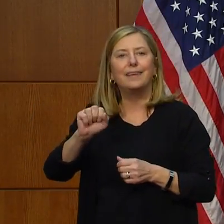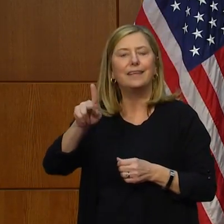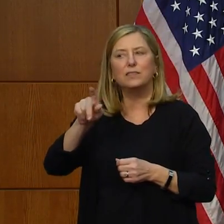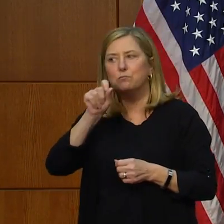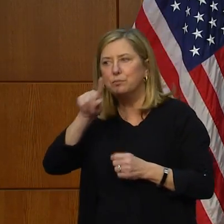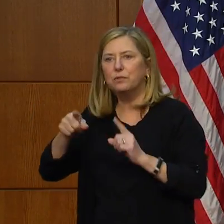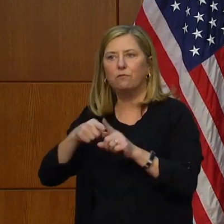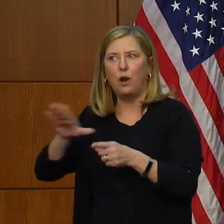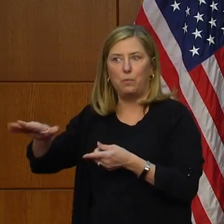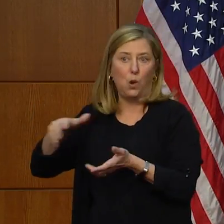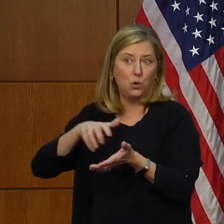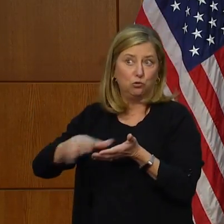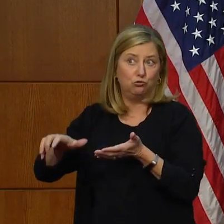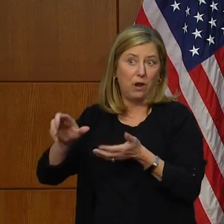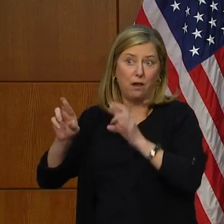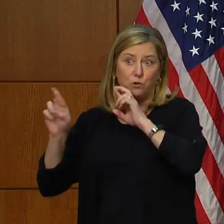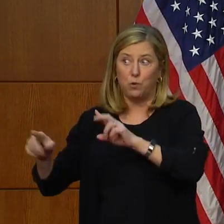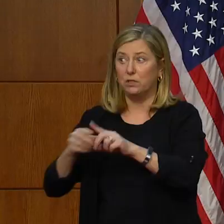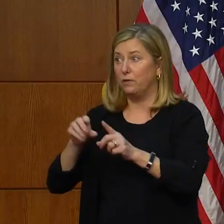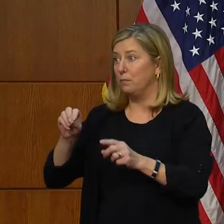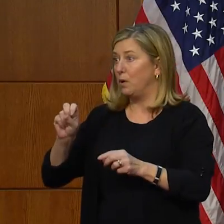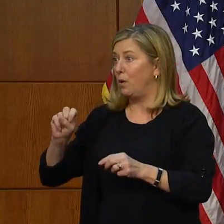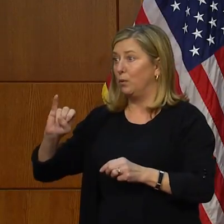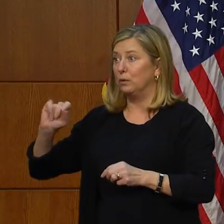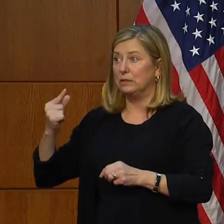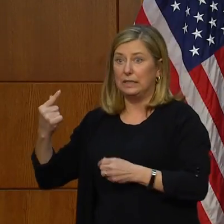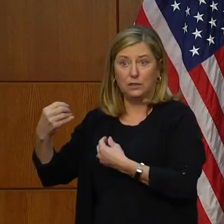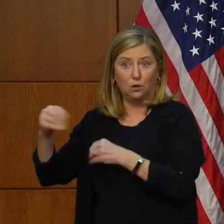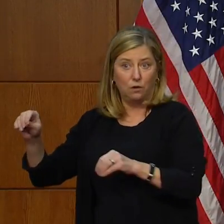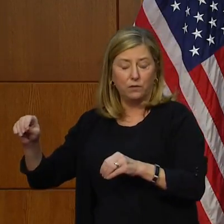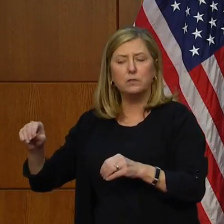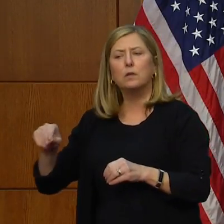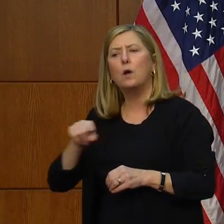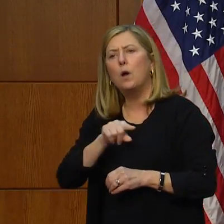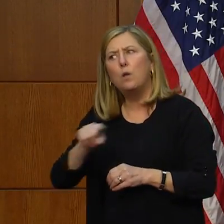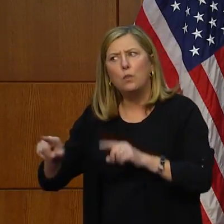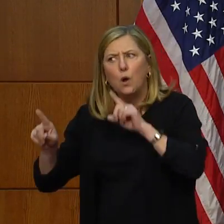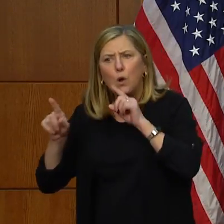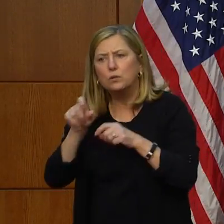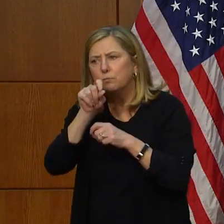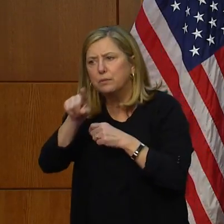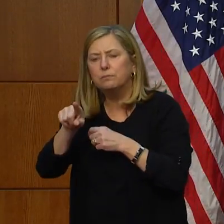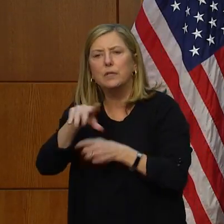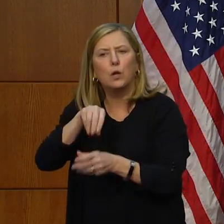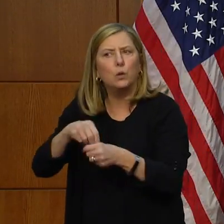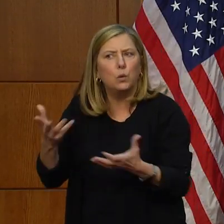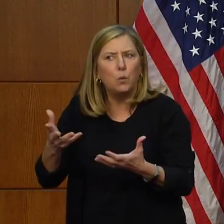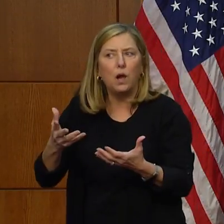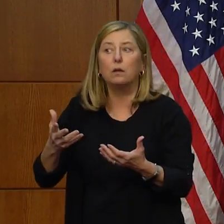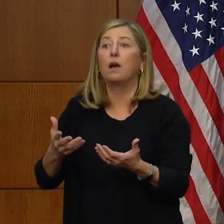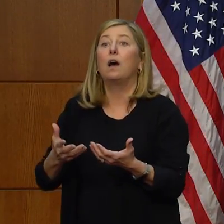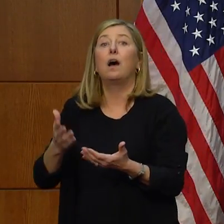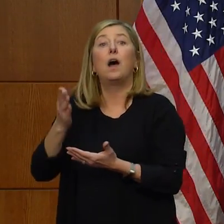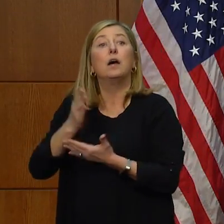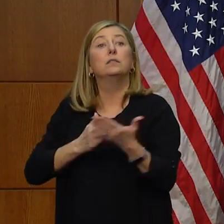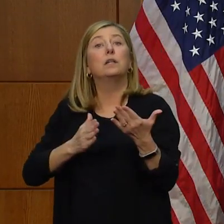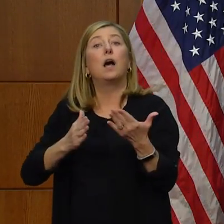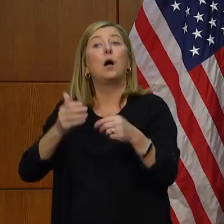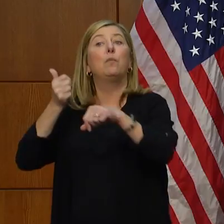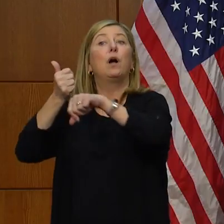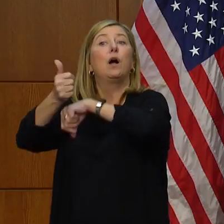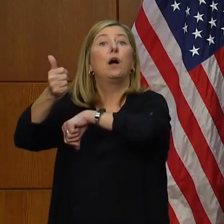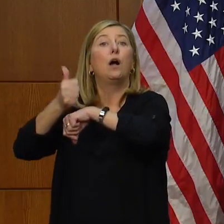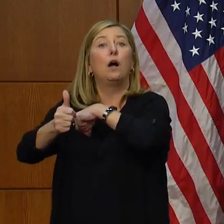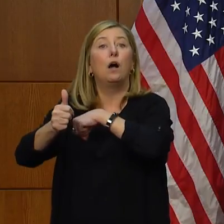OSIG's office. And those draft reports include unsubstantiated claims that are being bandied about as